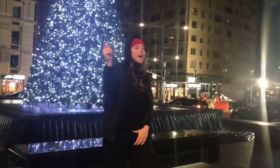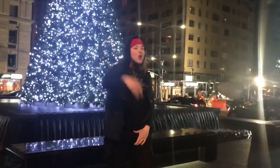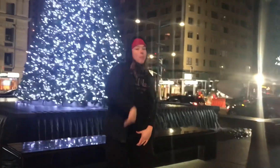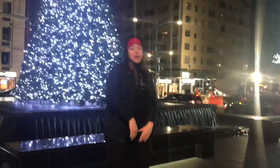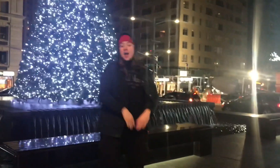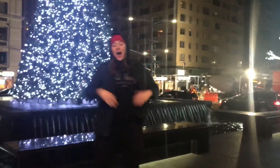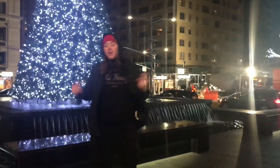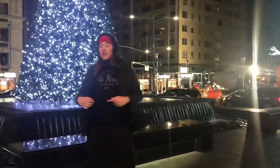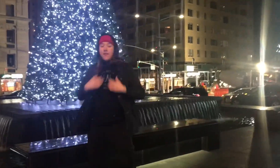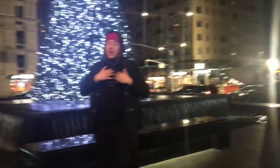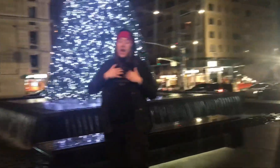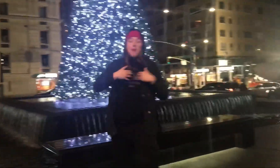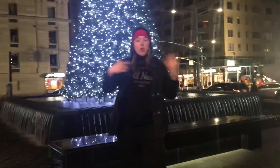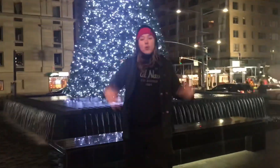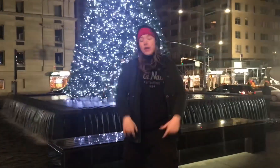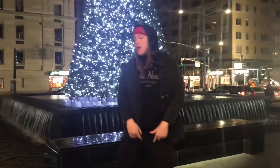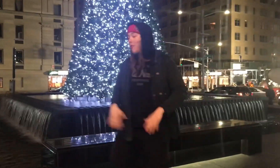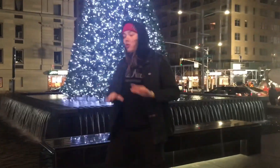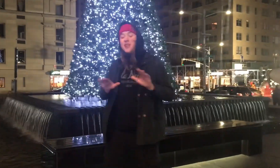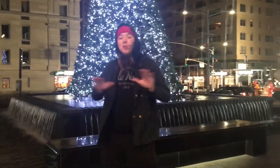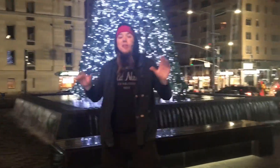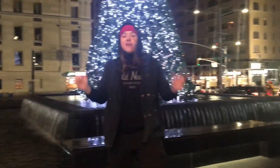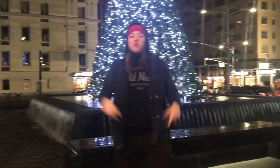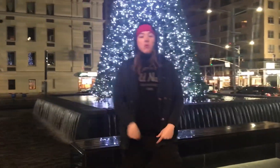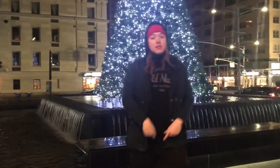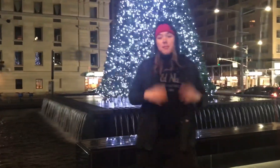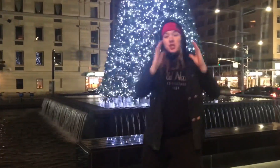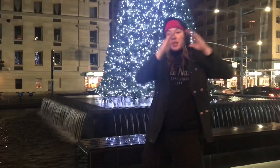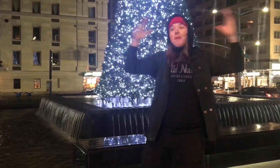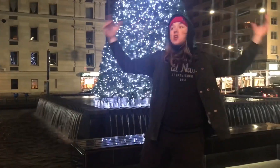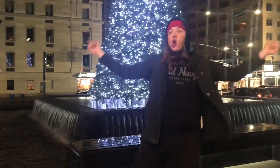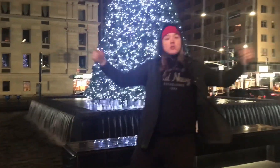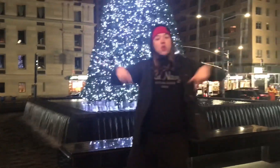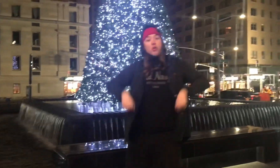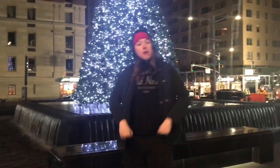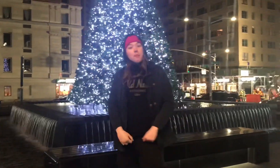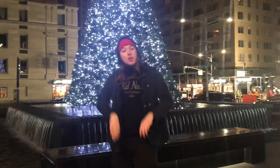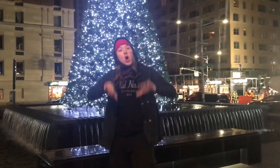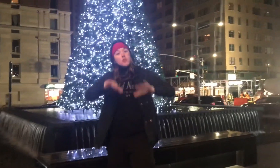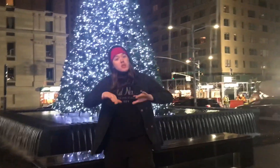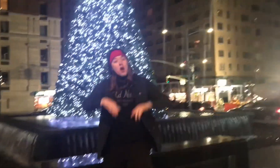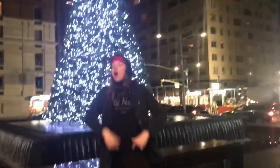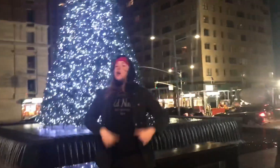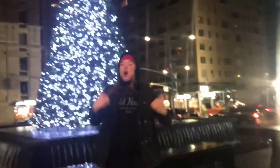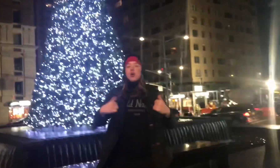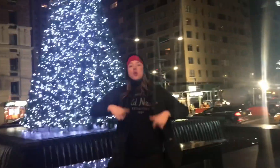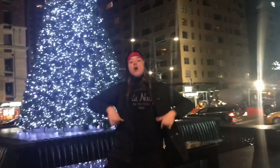like I'm broken, of course I know what they've chosen. But you have to make your own slogan, be your own star, call you Hulk Hogan.